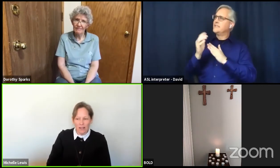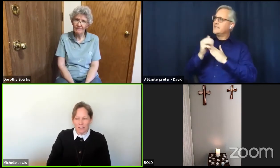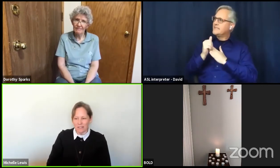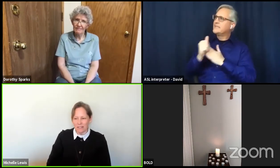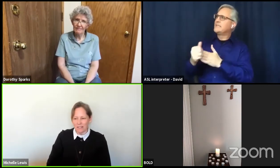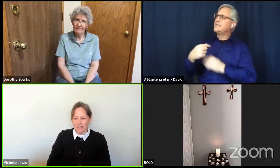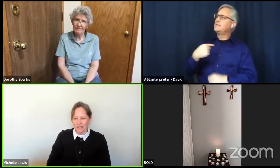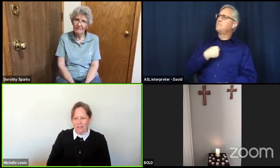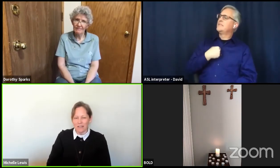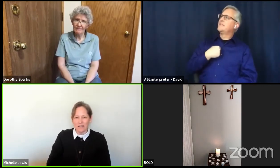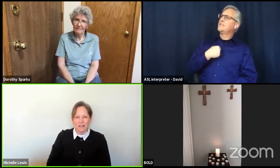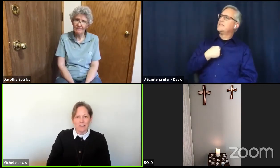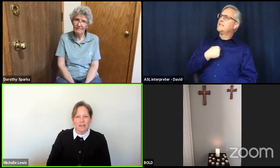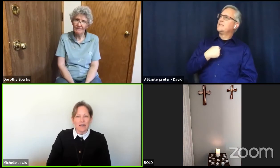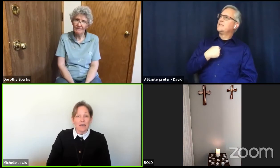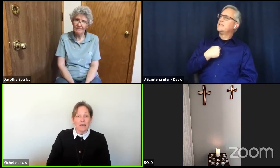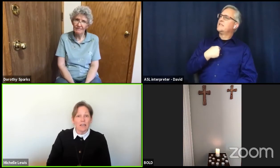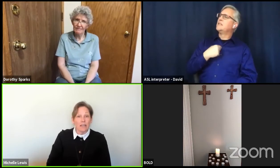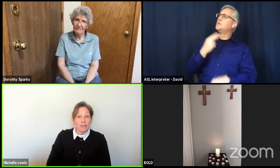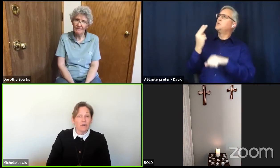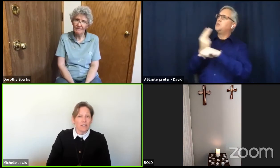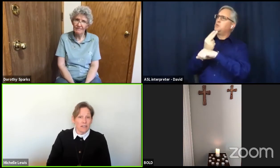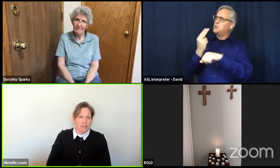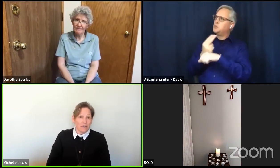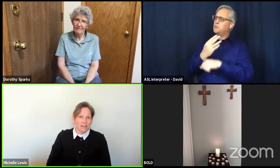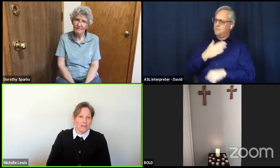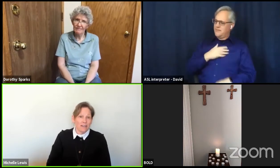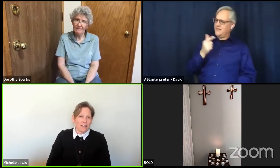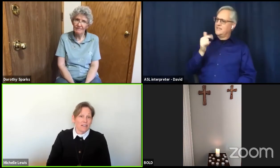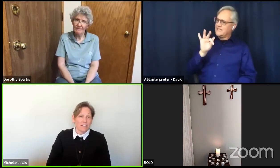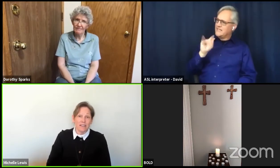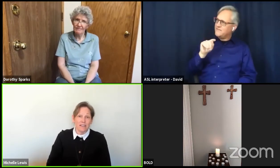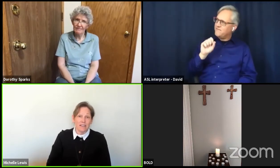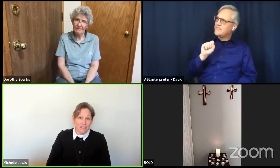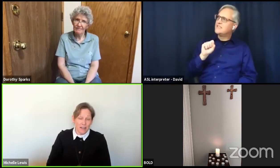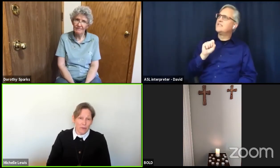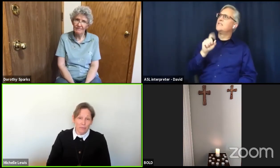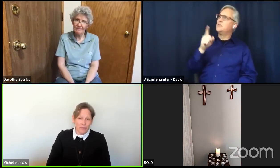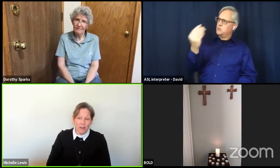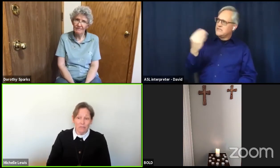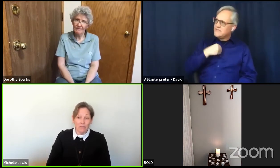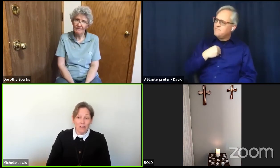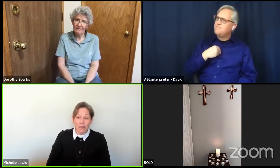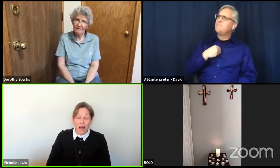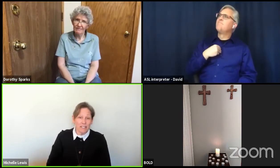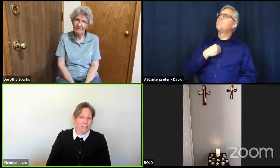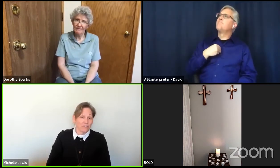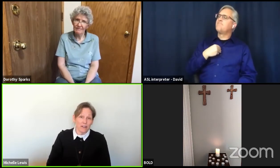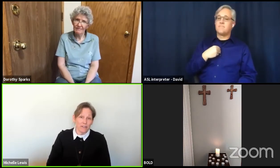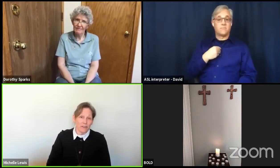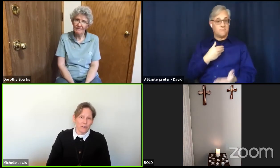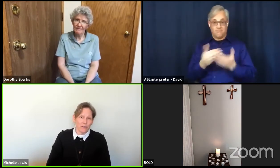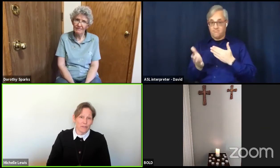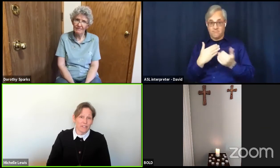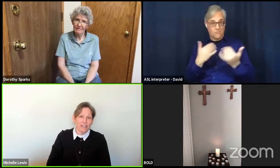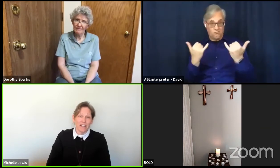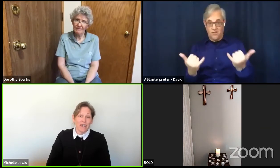even in this time of lots of unknowns and